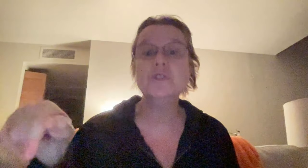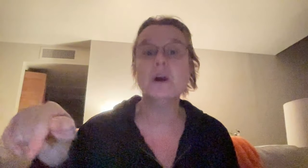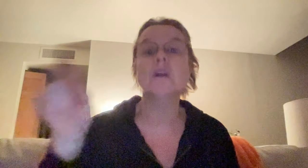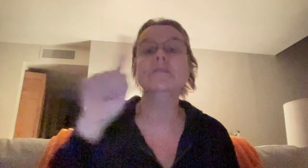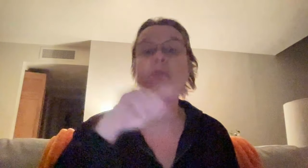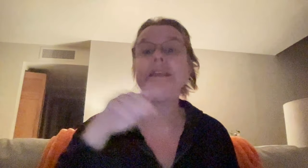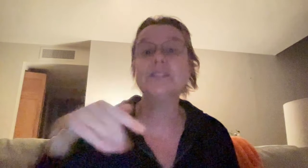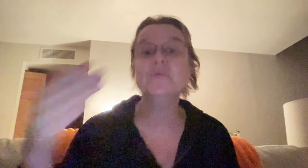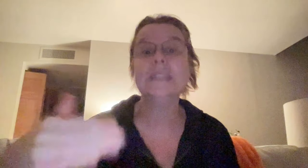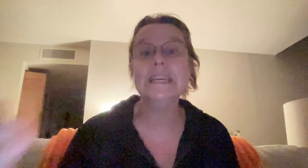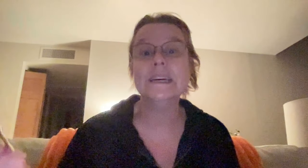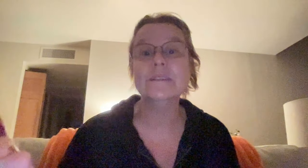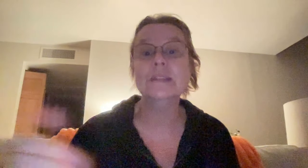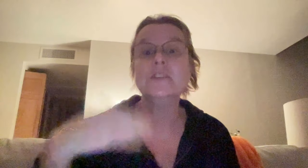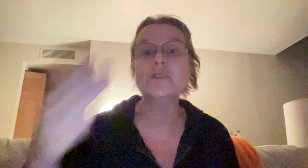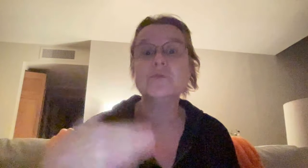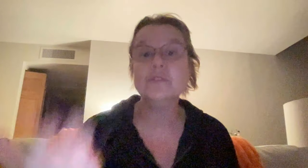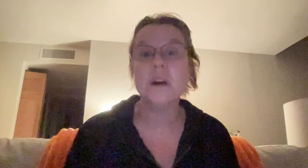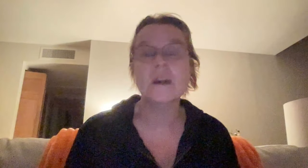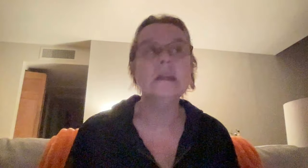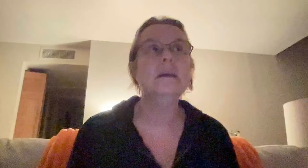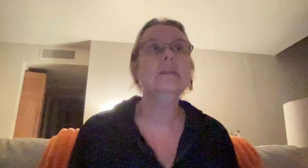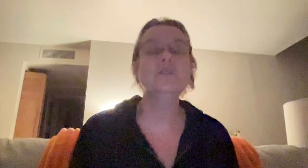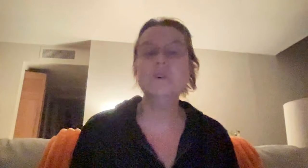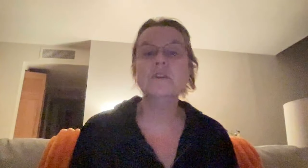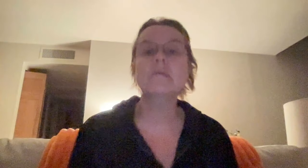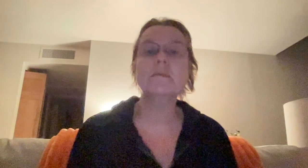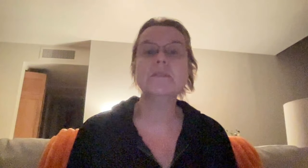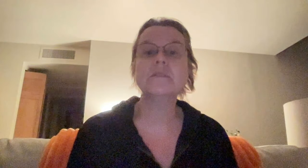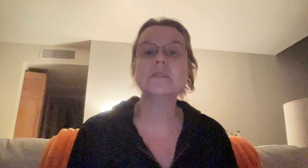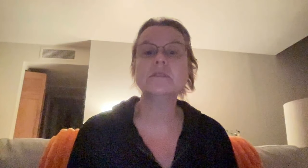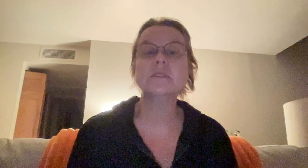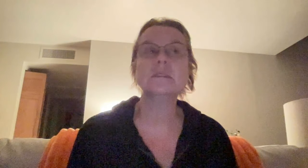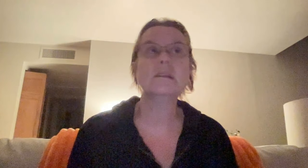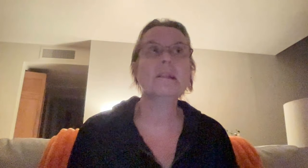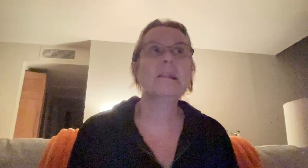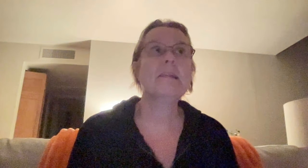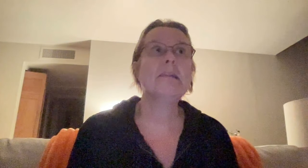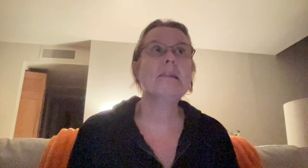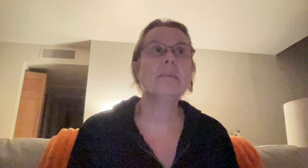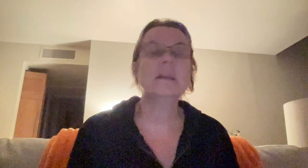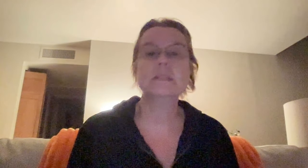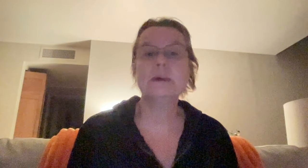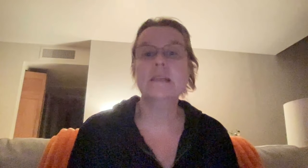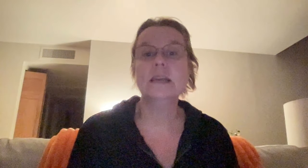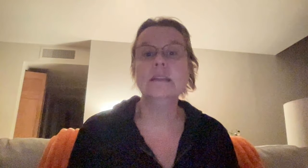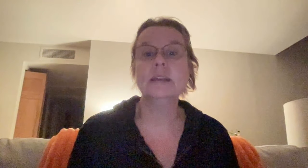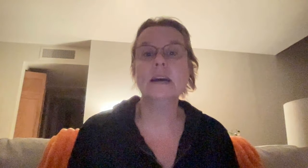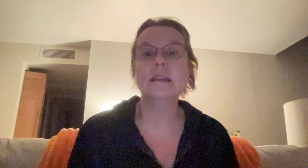you are, the more intuitive, in tuned you are, you will come up with your own solutions by the, by the end of that.